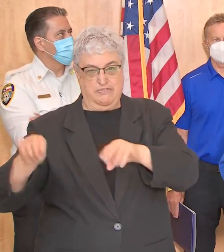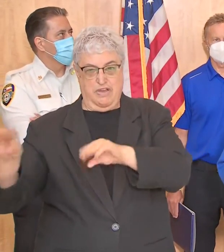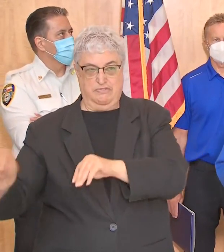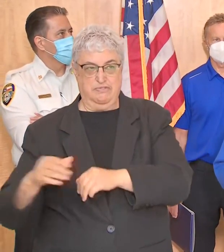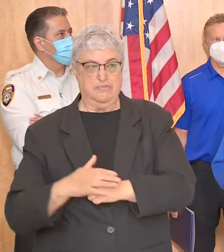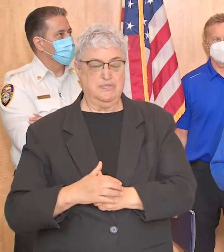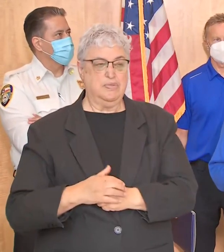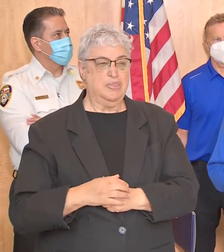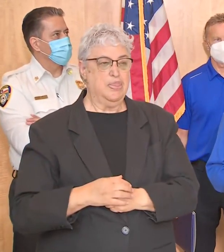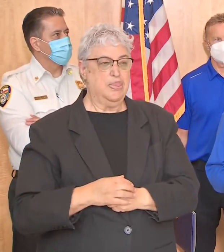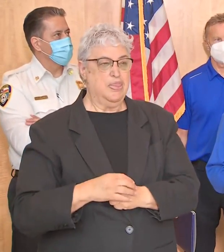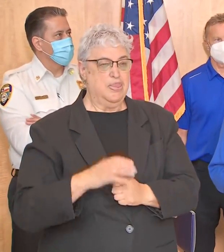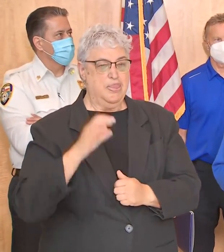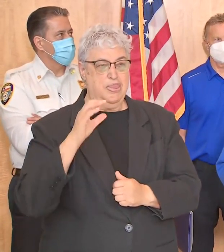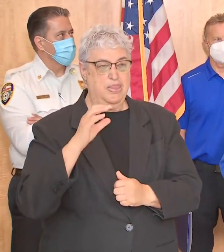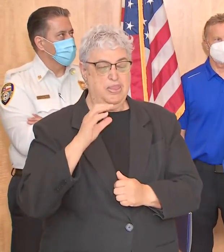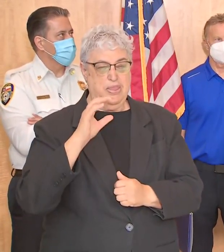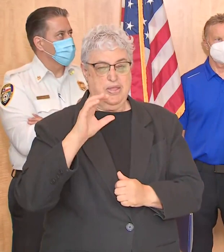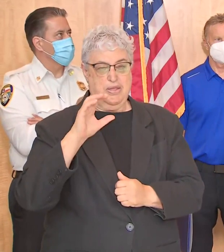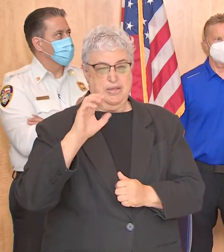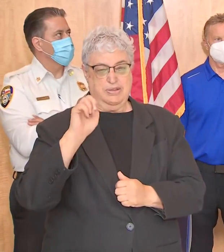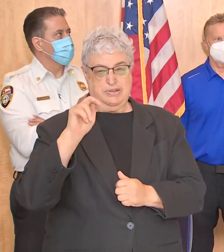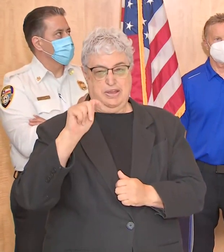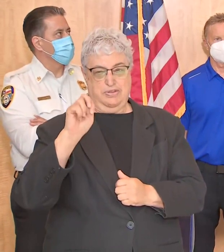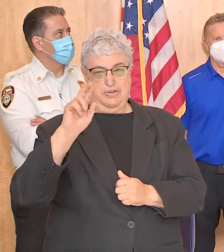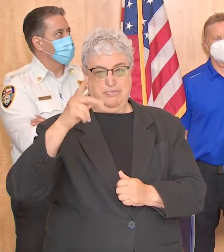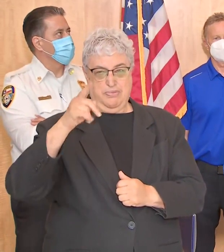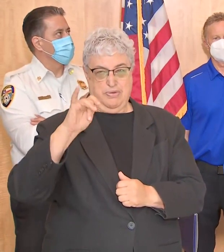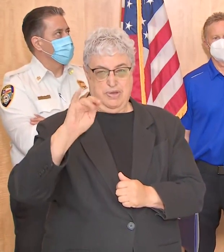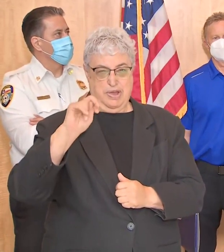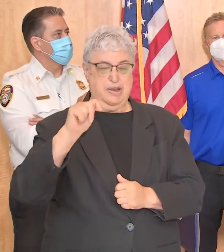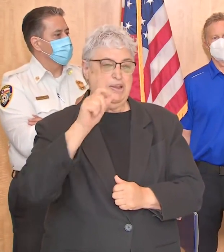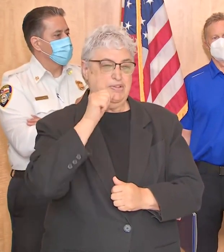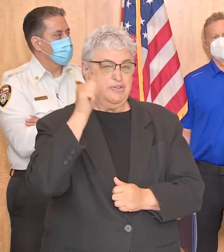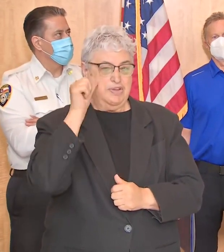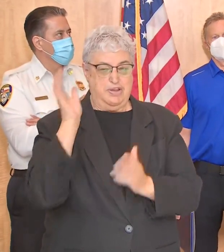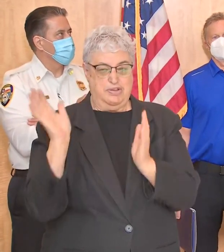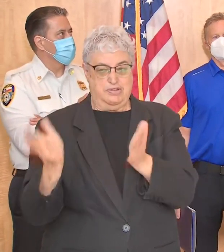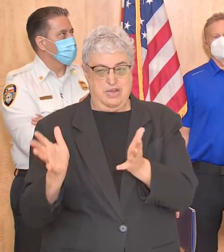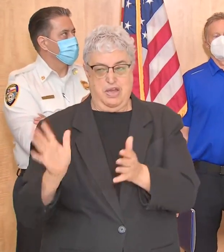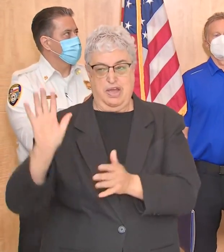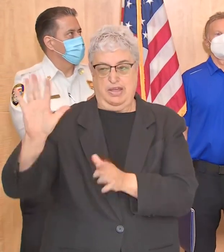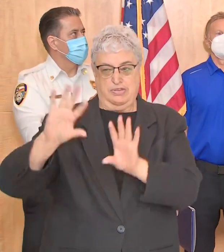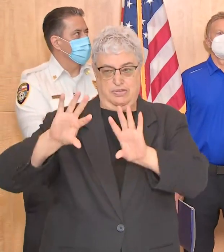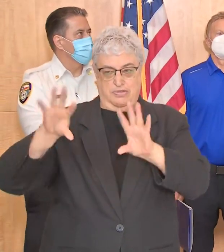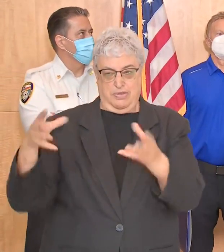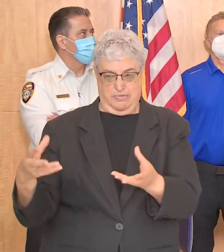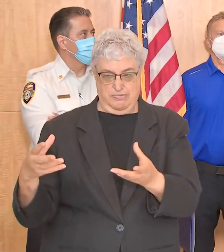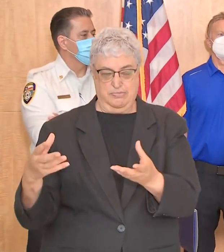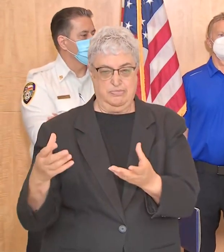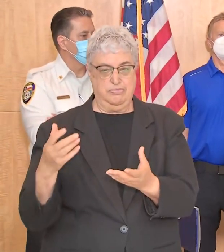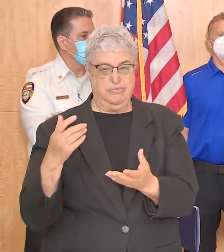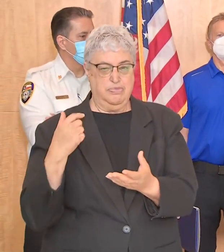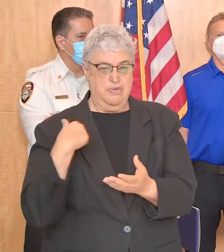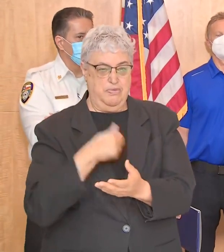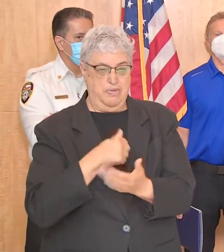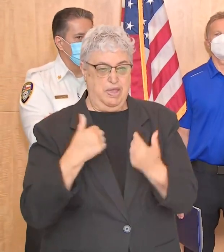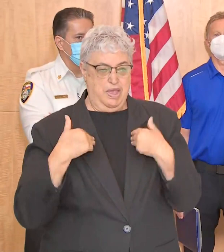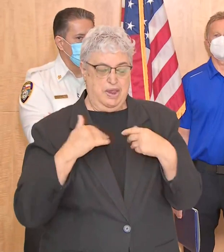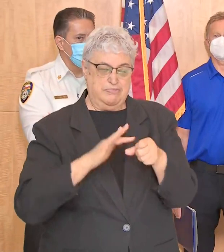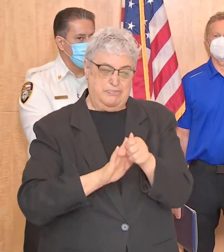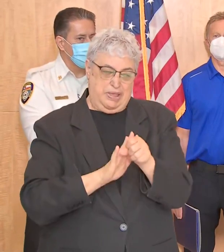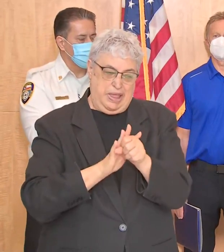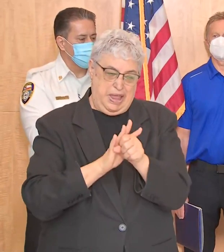conversations for example with the CEO of Centerpoint on yesterday along with his team about making sure that we had